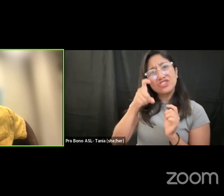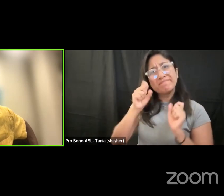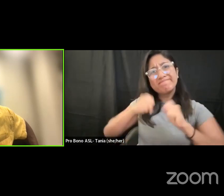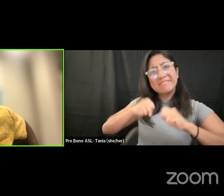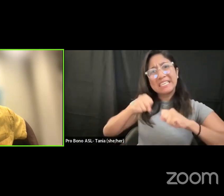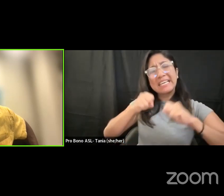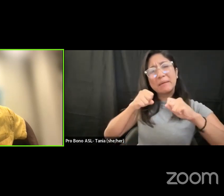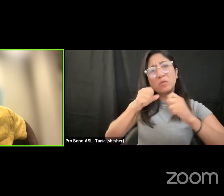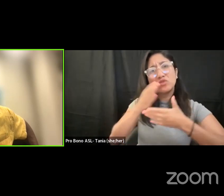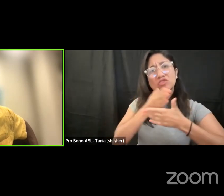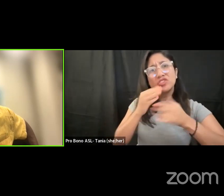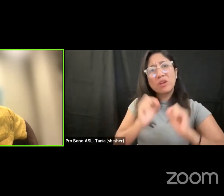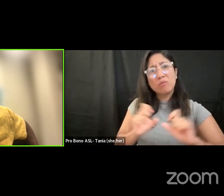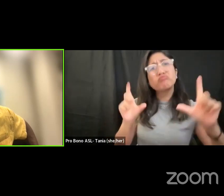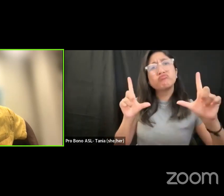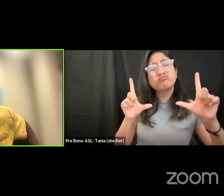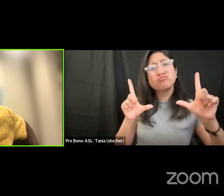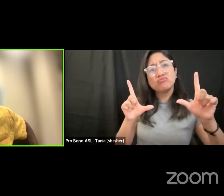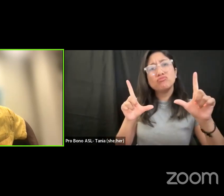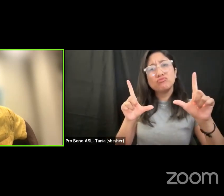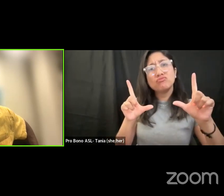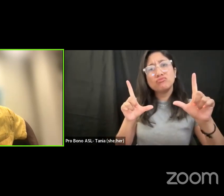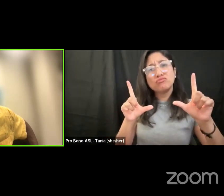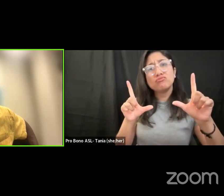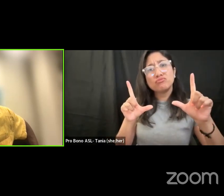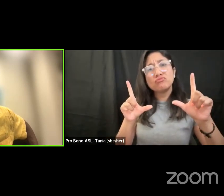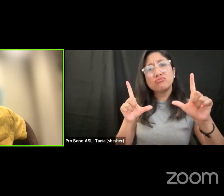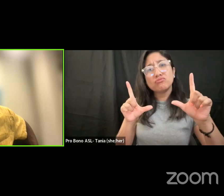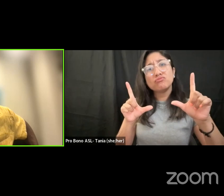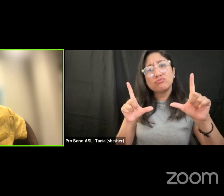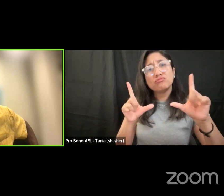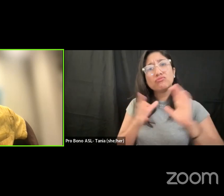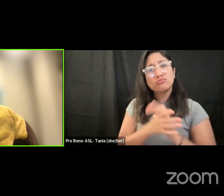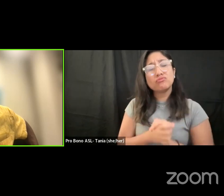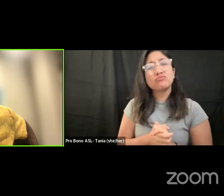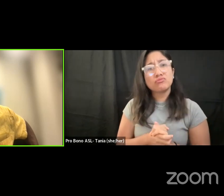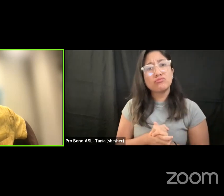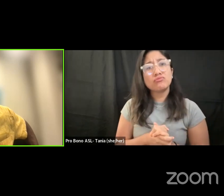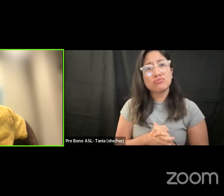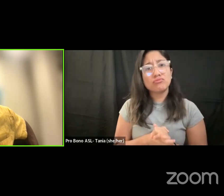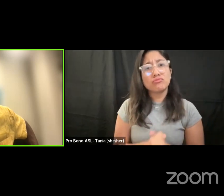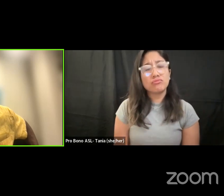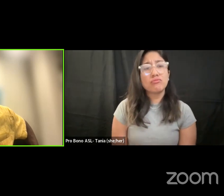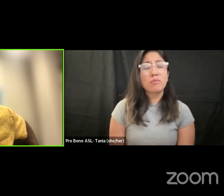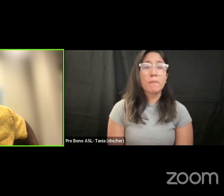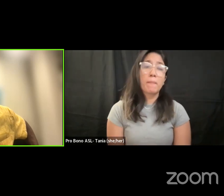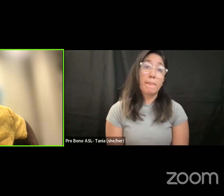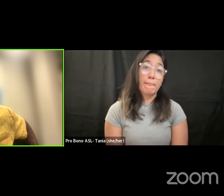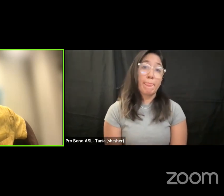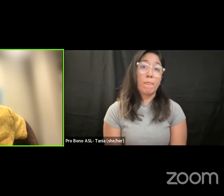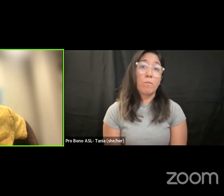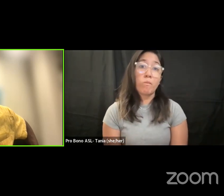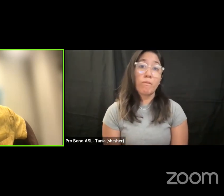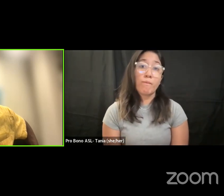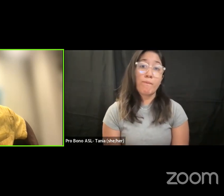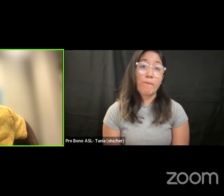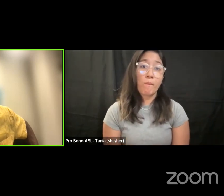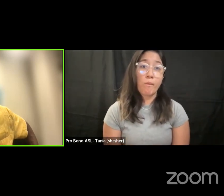um um